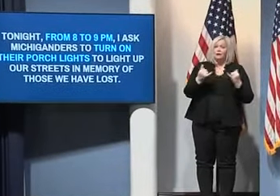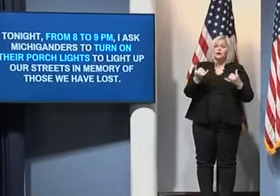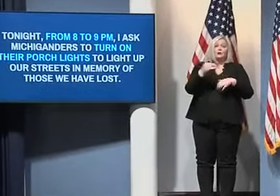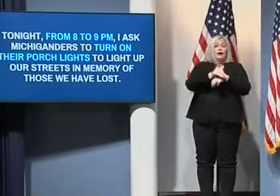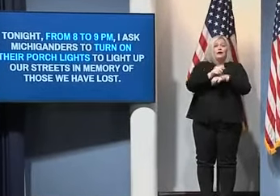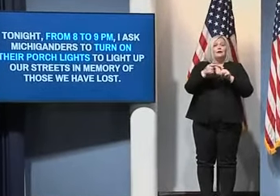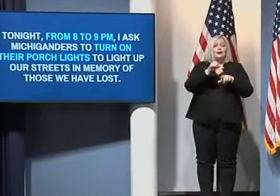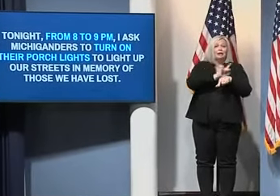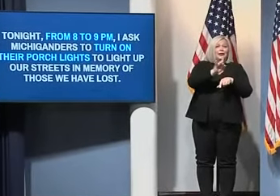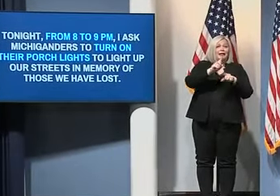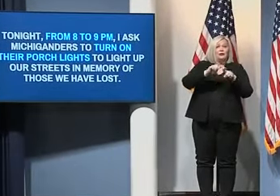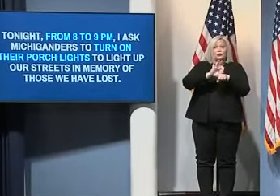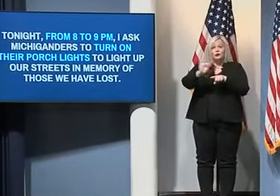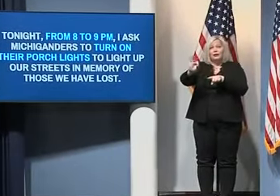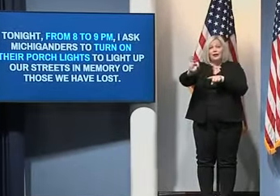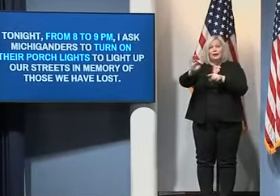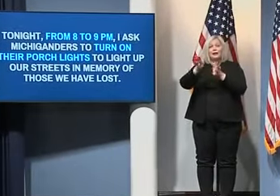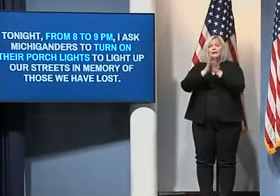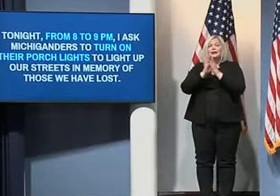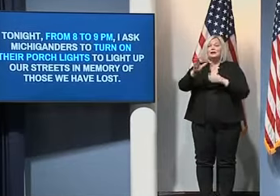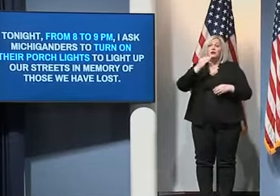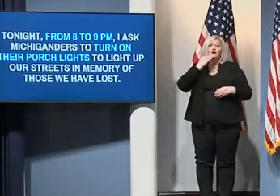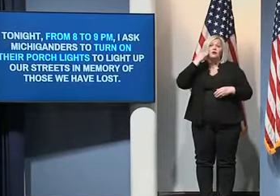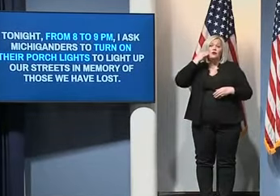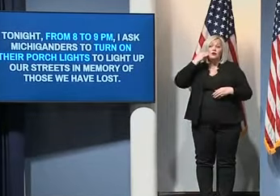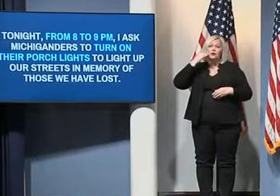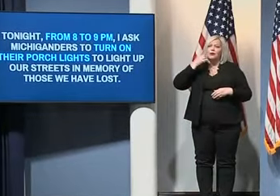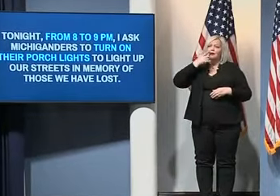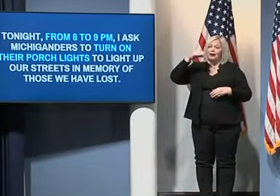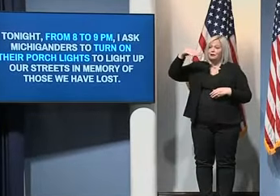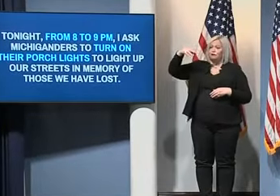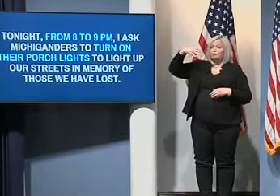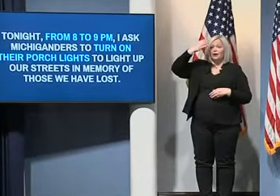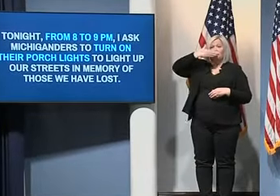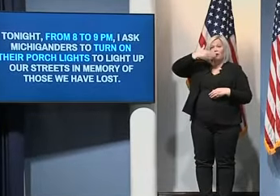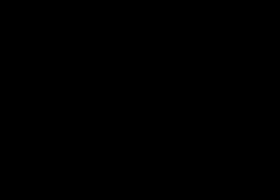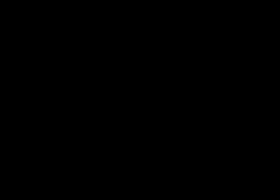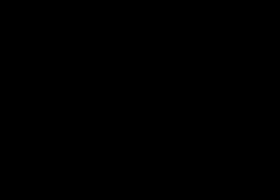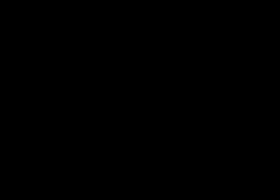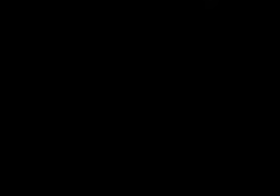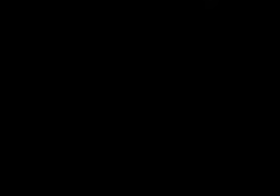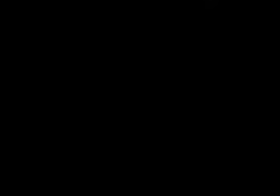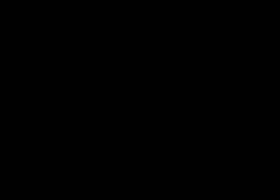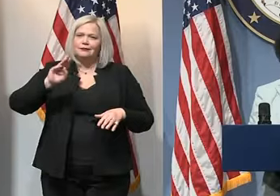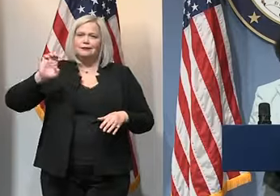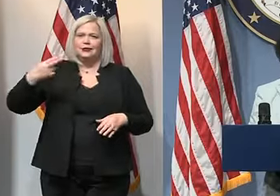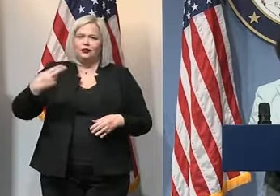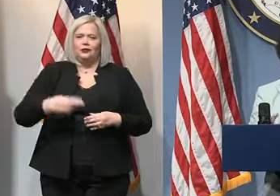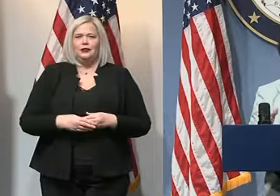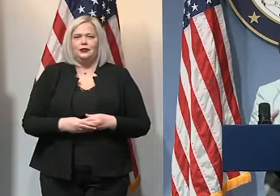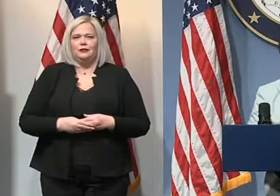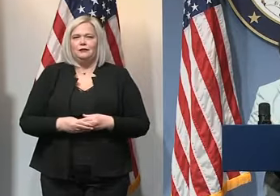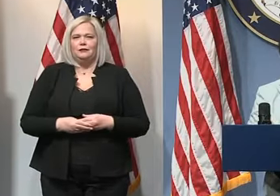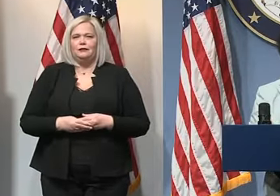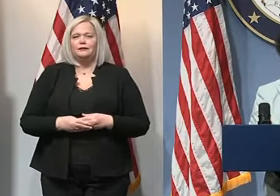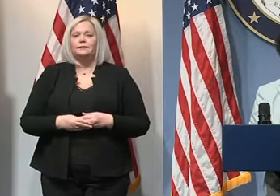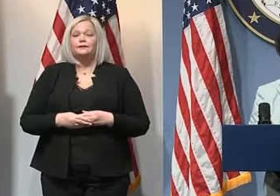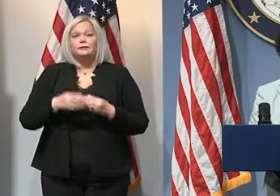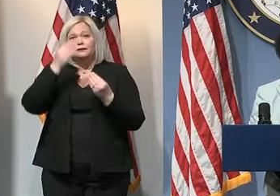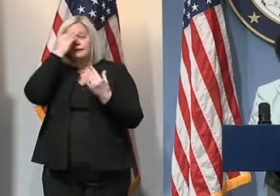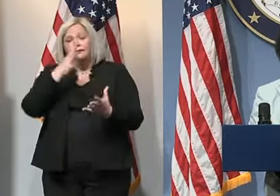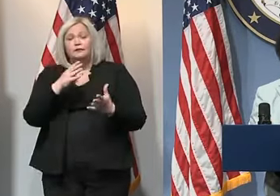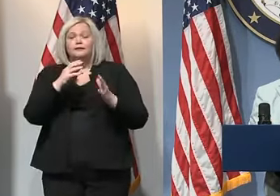to turn on your porch lights to light up our streets in memory of those we have lost. So statewide